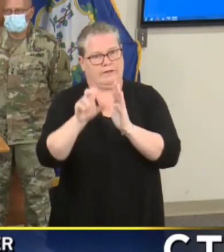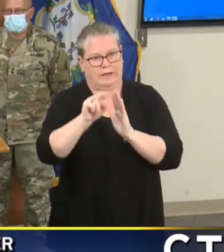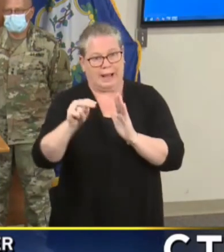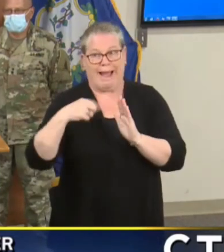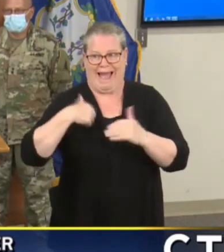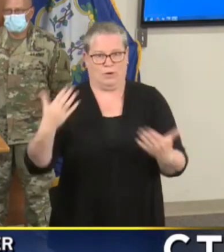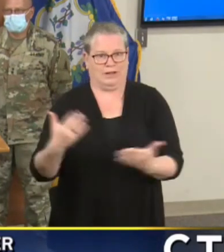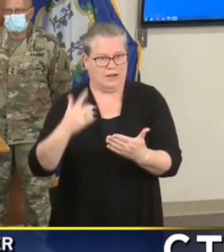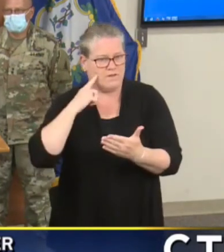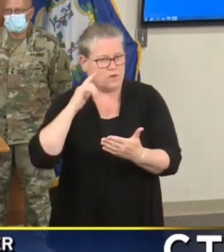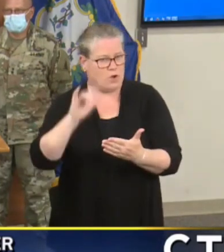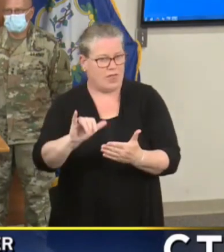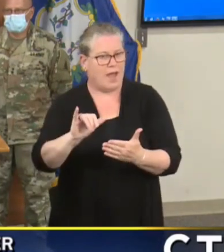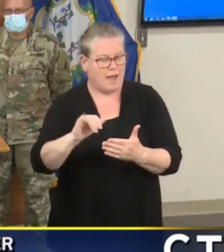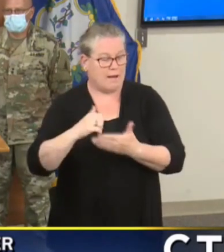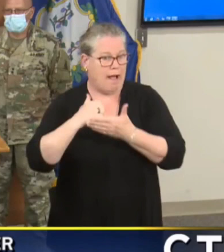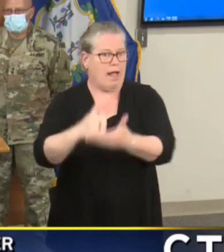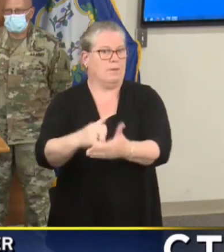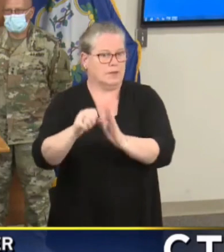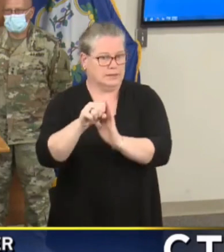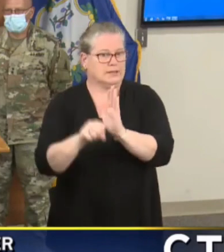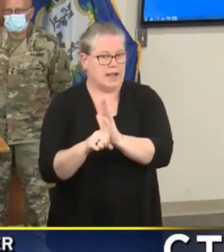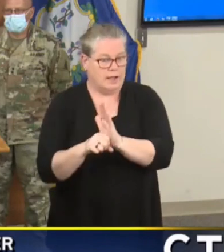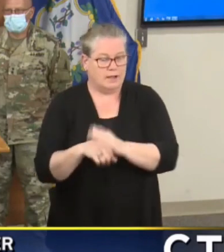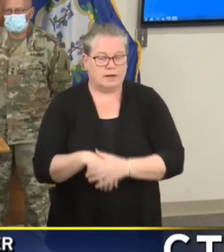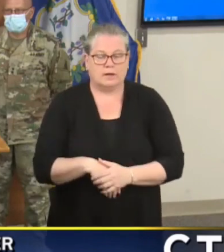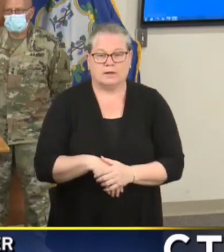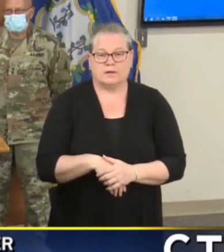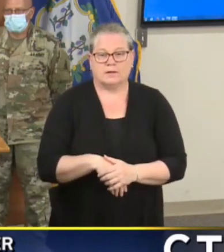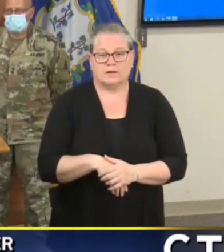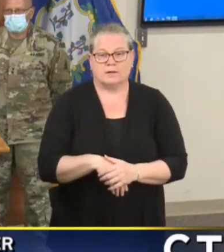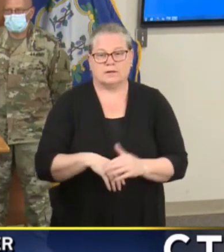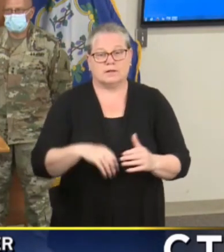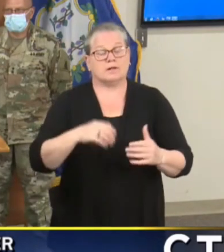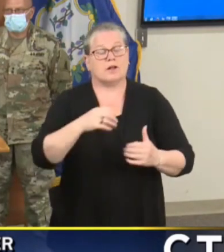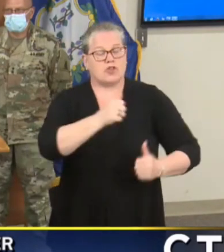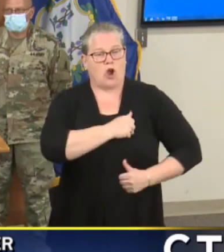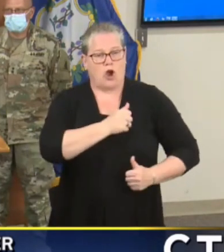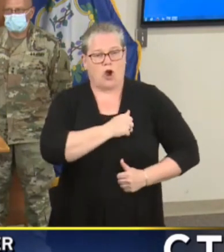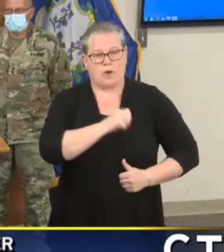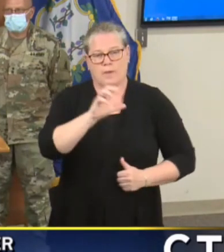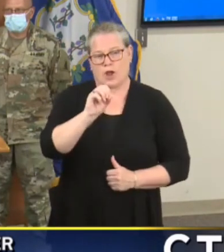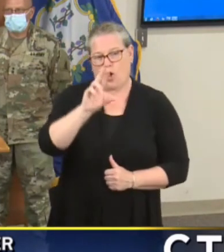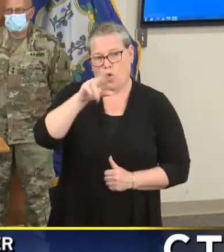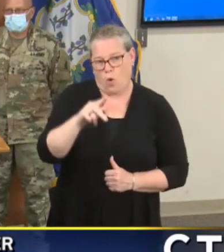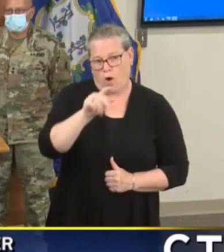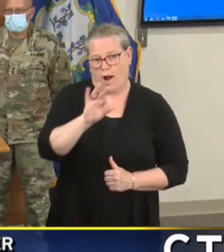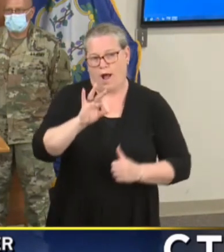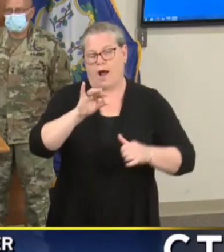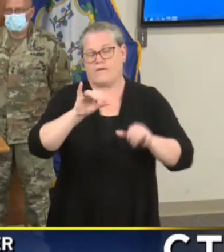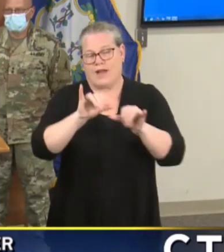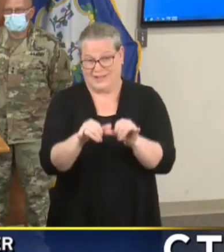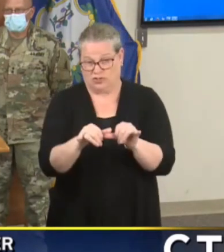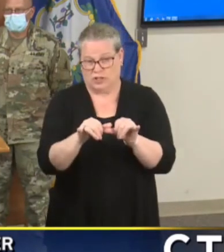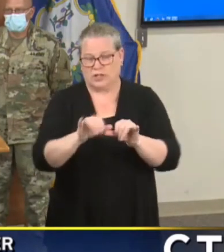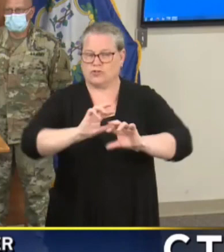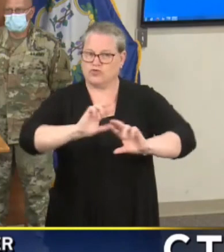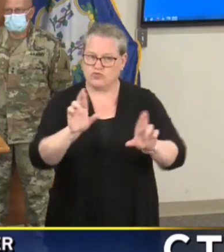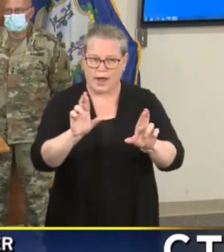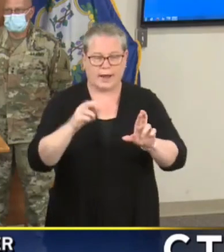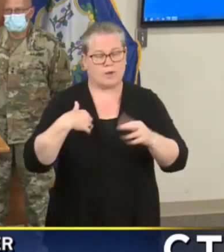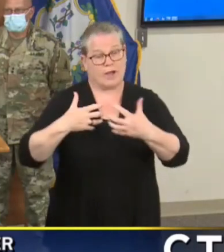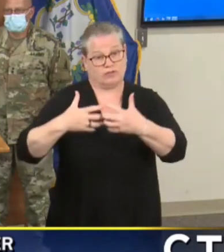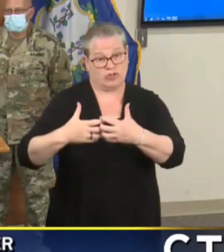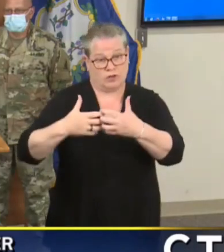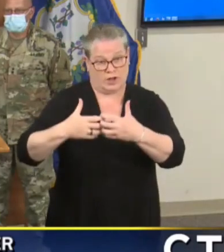disaster as well helping the state with the needs there. We have the Army Corps of Engineers is on standby with generators and route